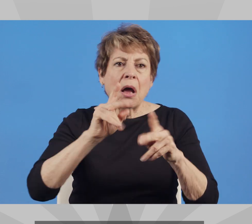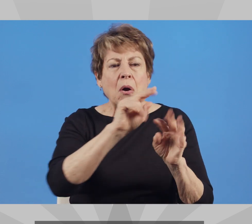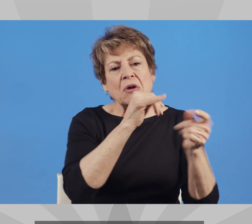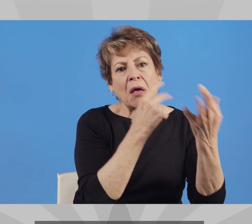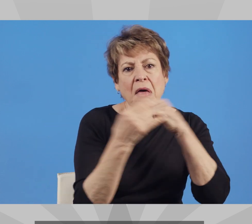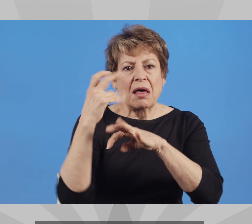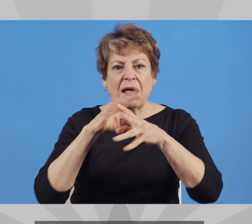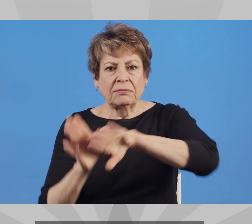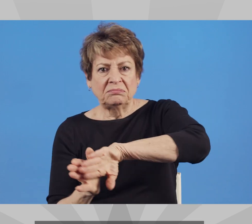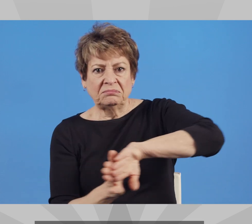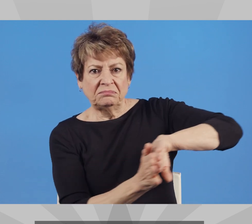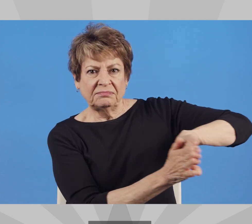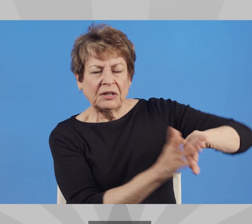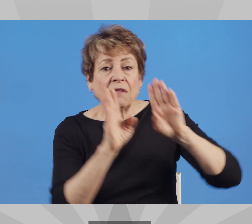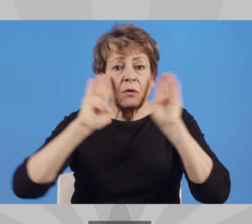Arizona's future.